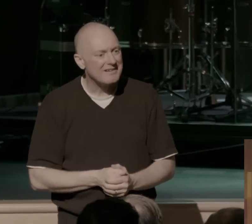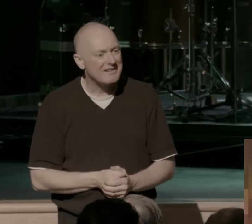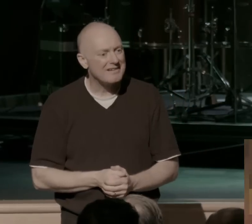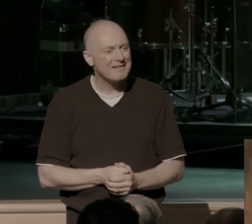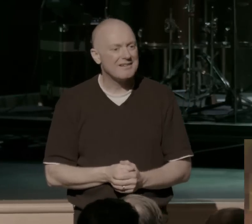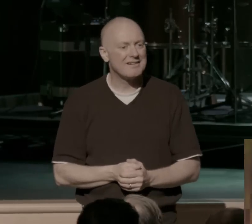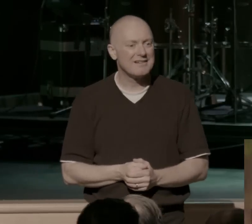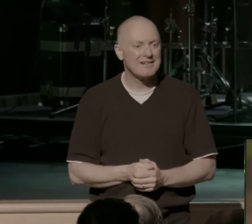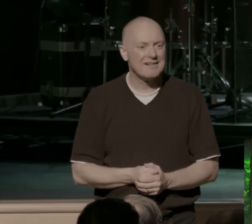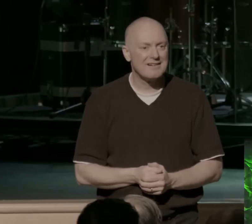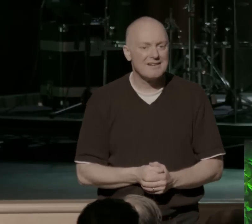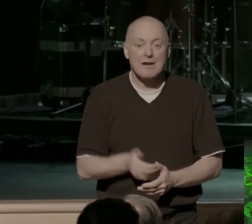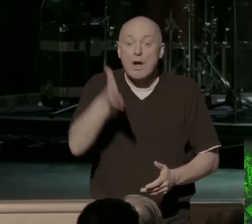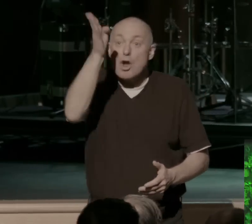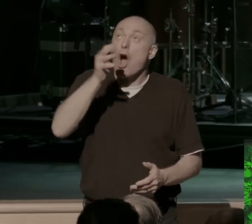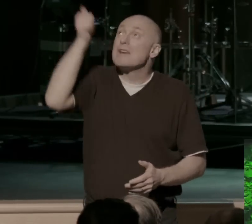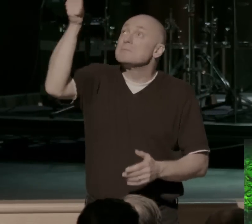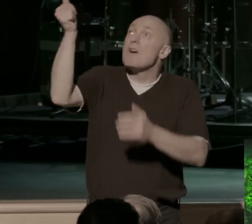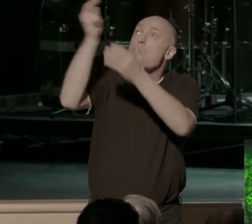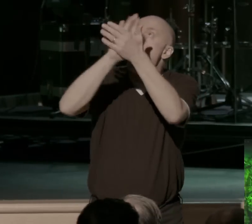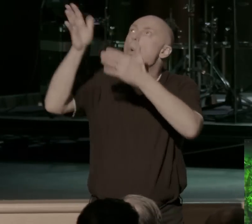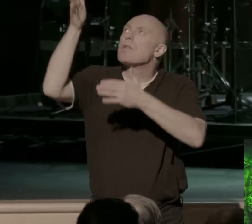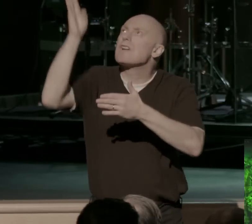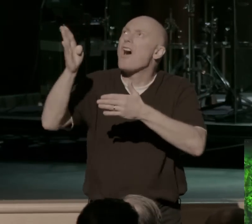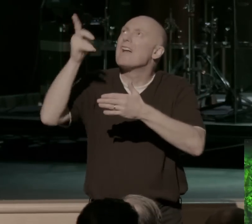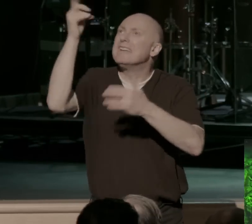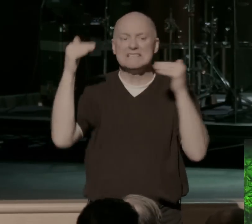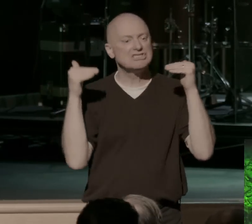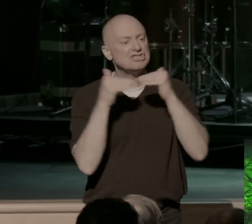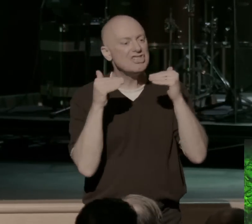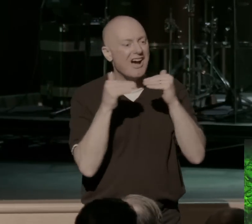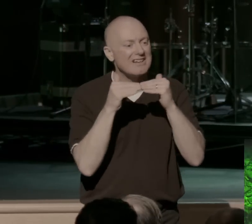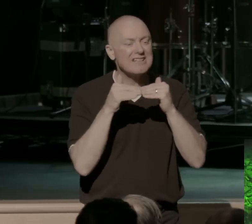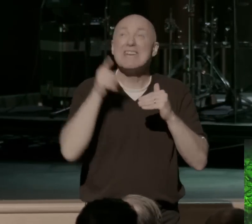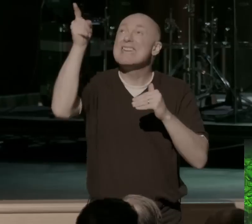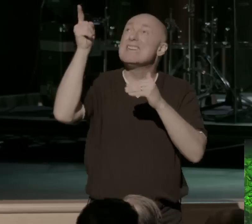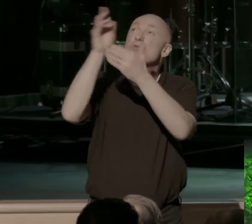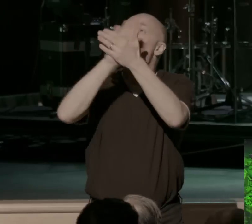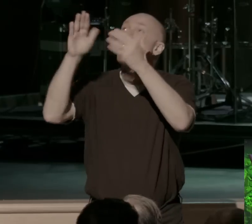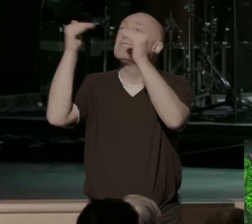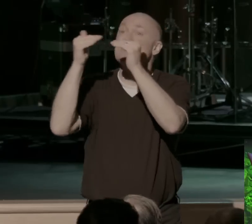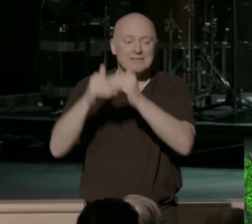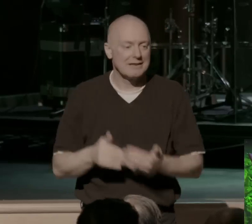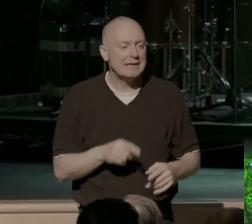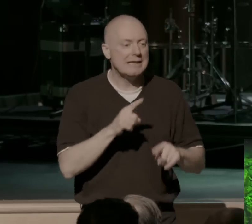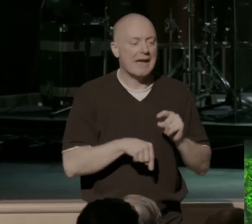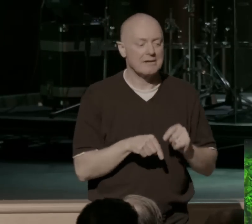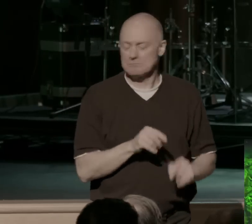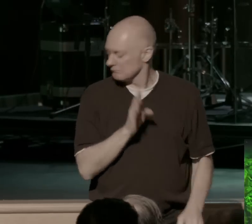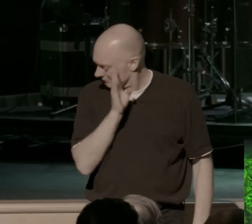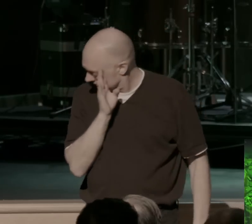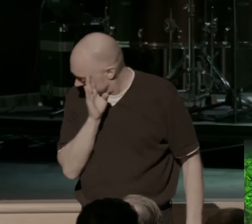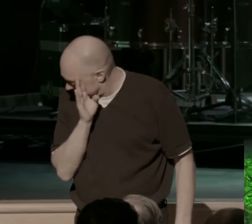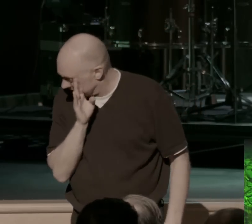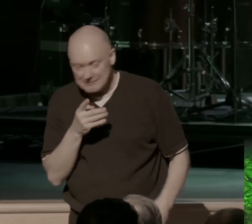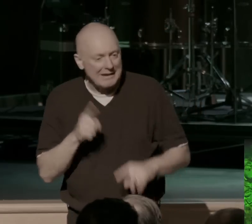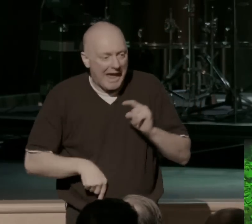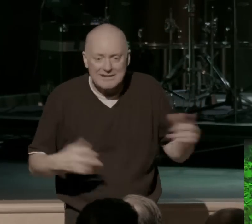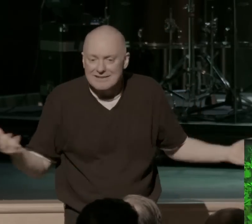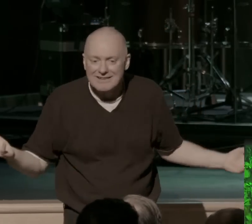I God's a holy God. He's a just God. Because God is holy and just, he can't just look the other way at sin. It needs to be punished wherever